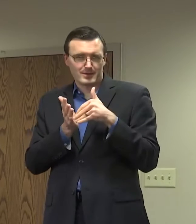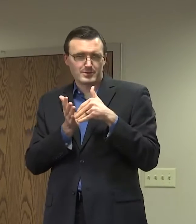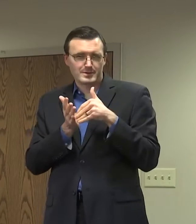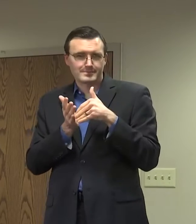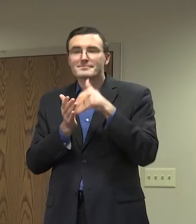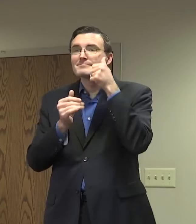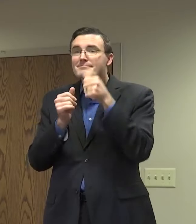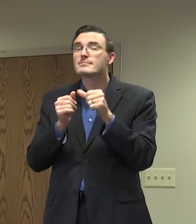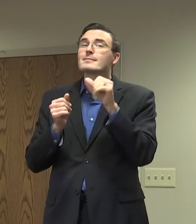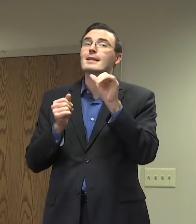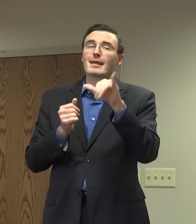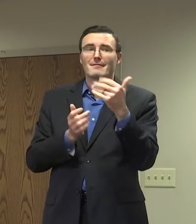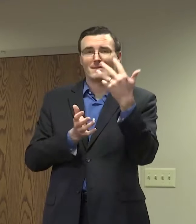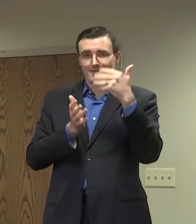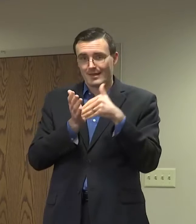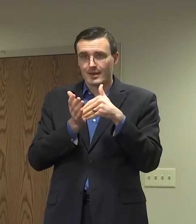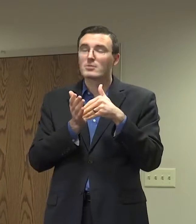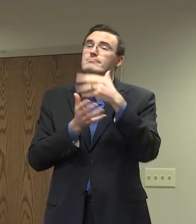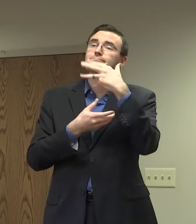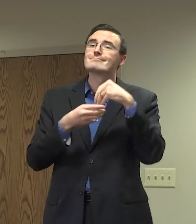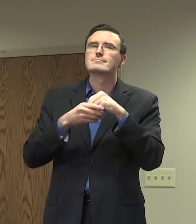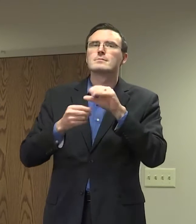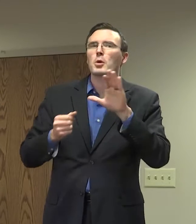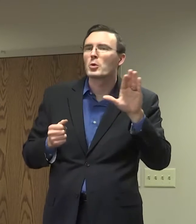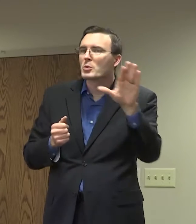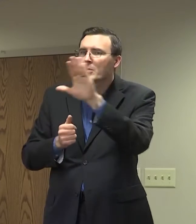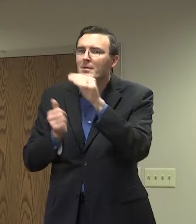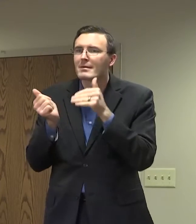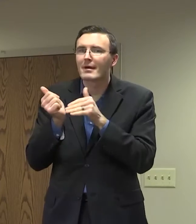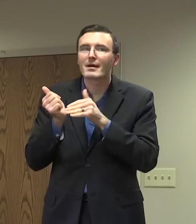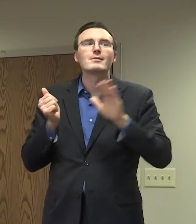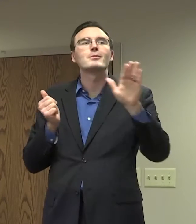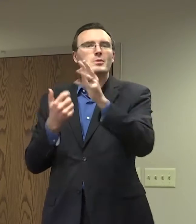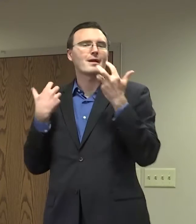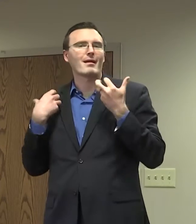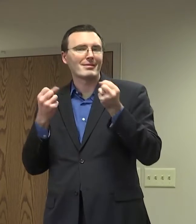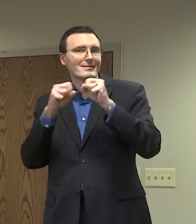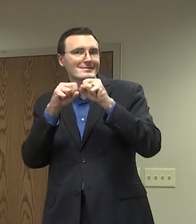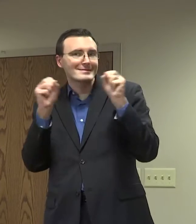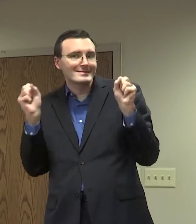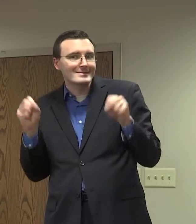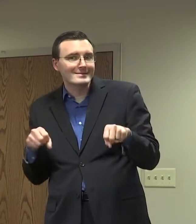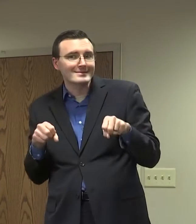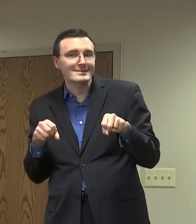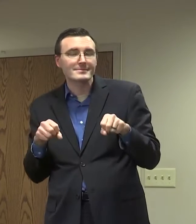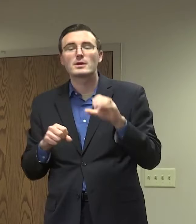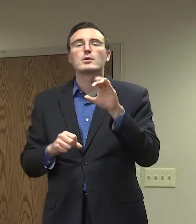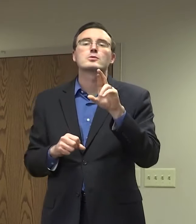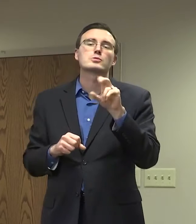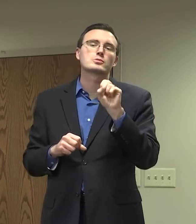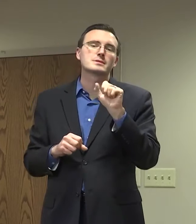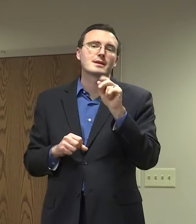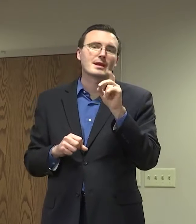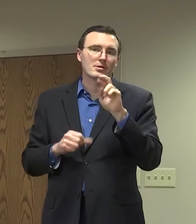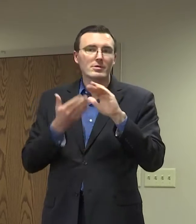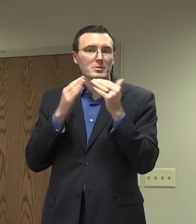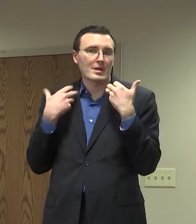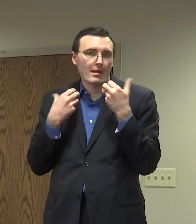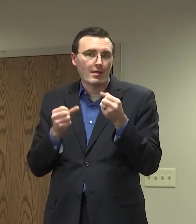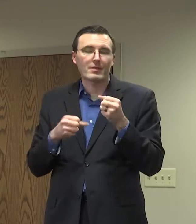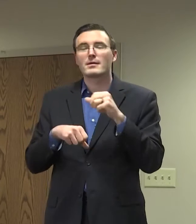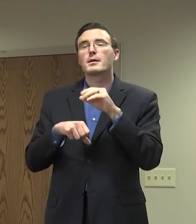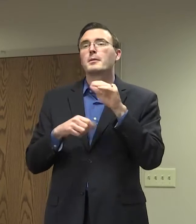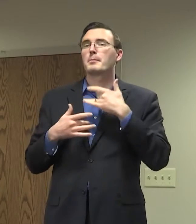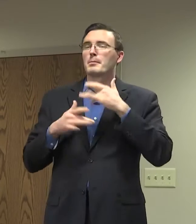providers. These are your health systems. Crusader Community Health, Marathon Health, Mercy Health,